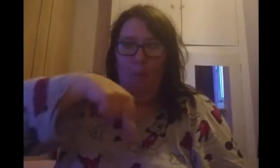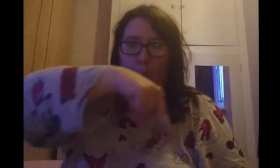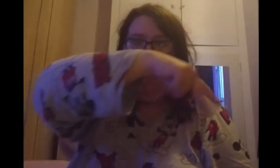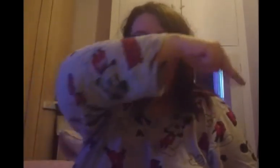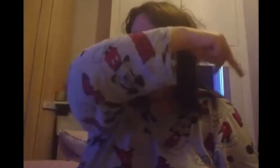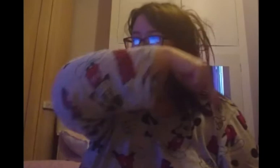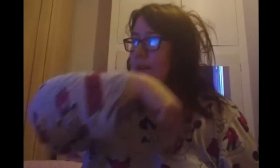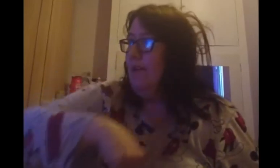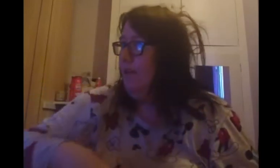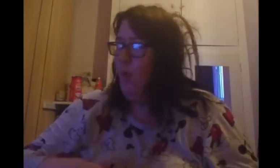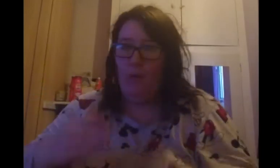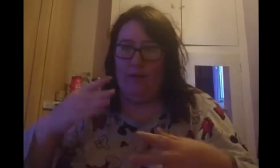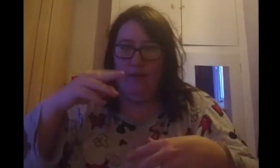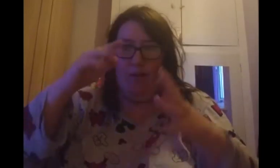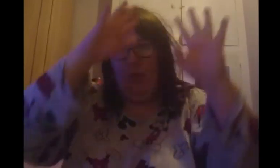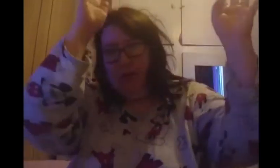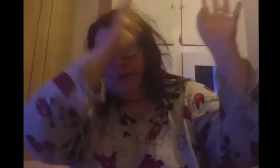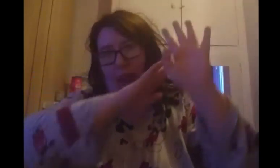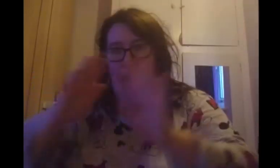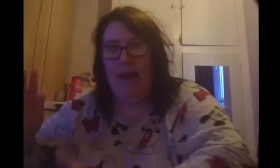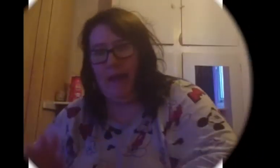walking in the winter wonderland.